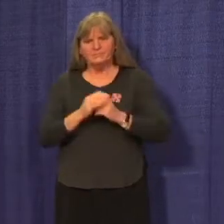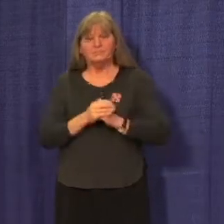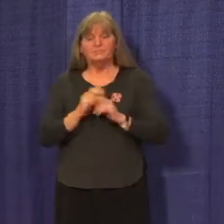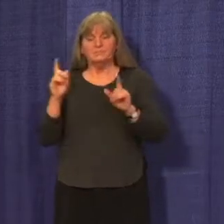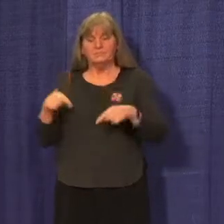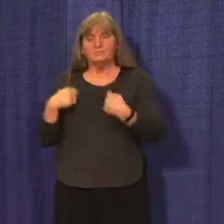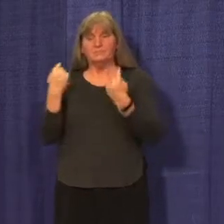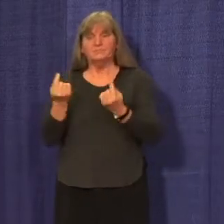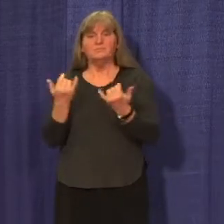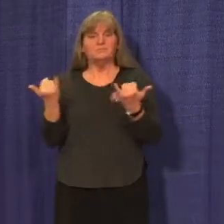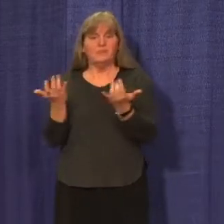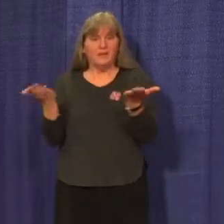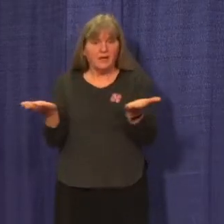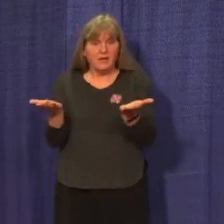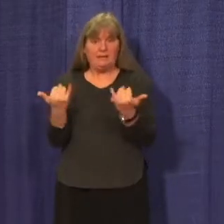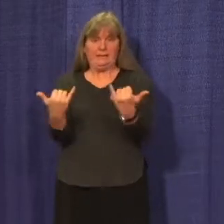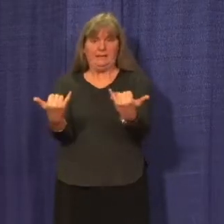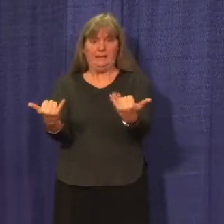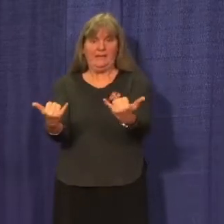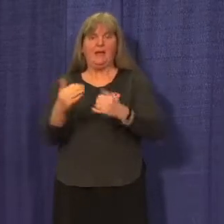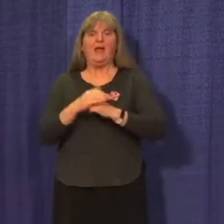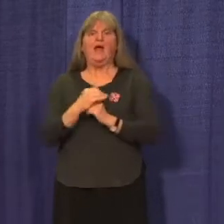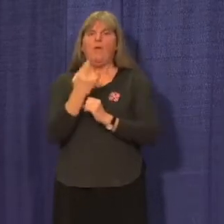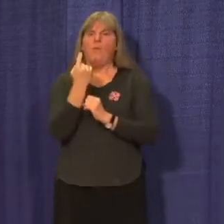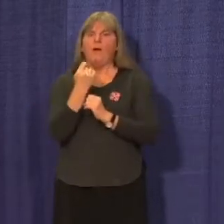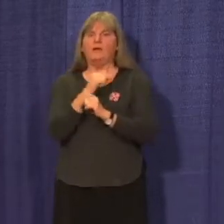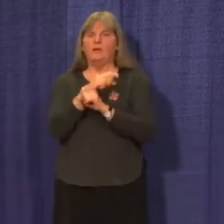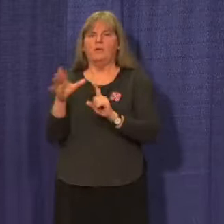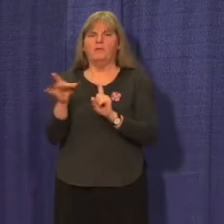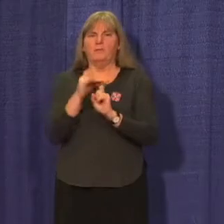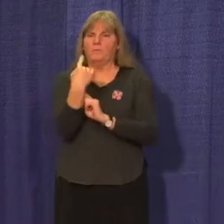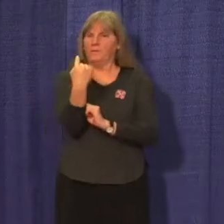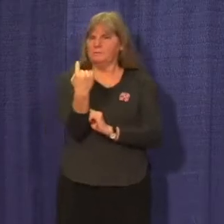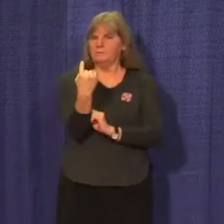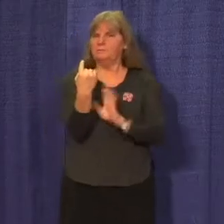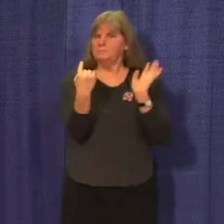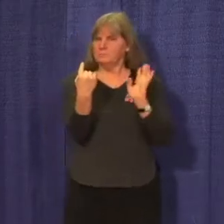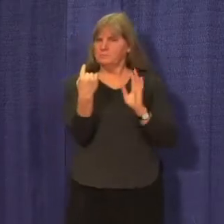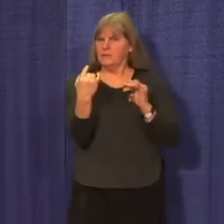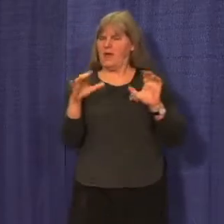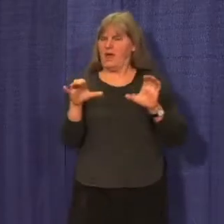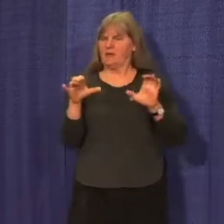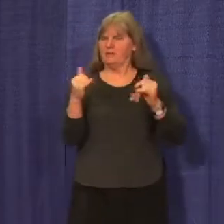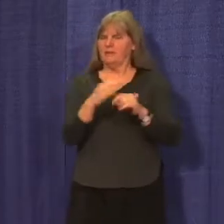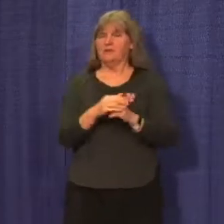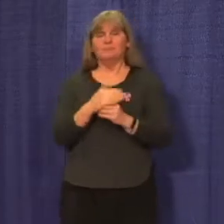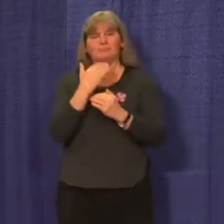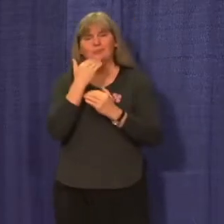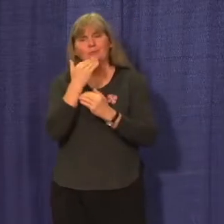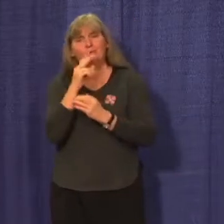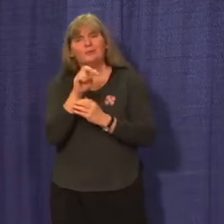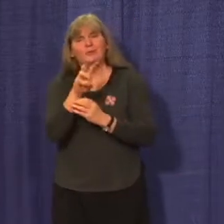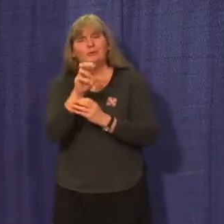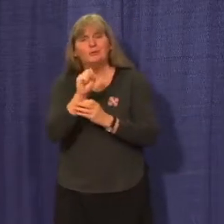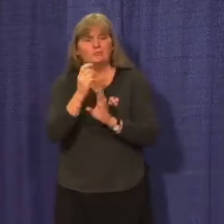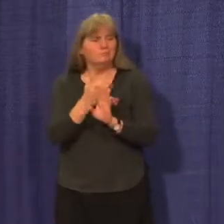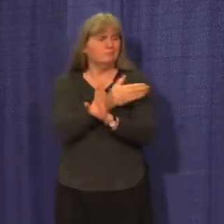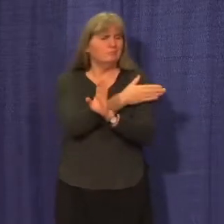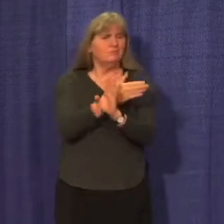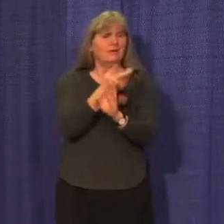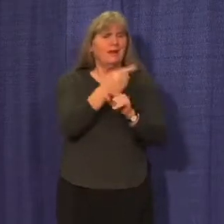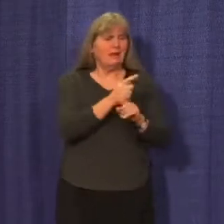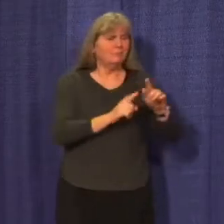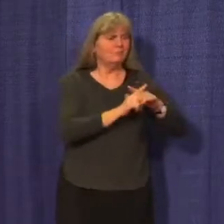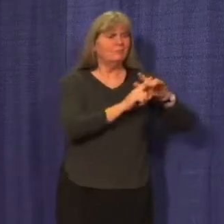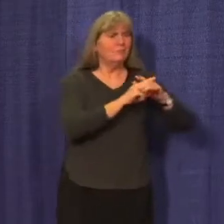have one active case of COVID-19 here in the Yukon. This is welcome news after the recent clusters